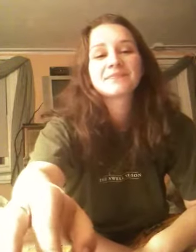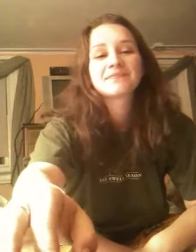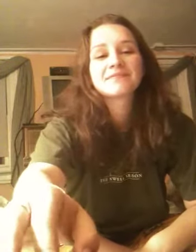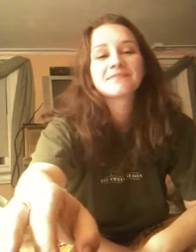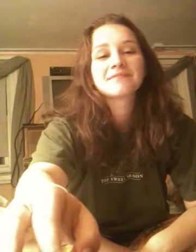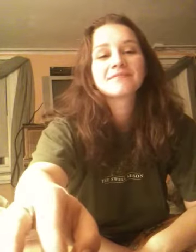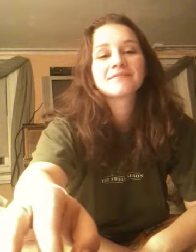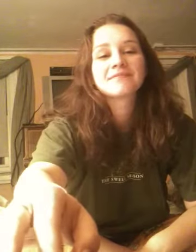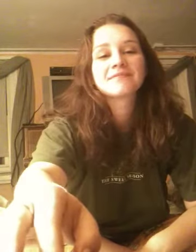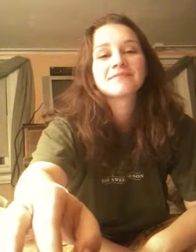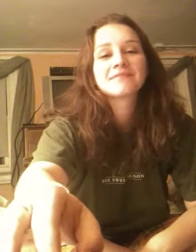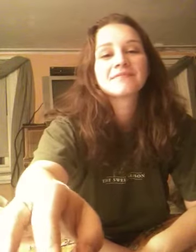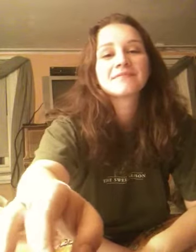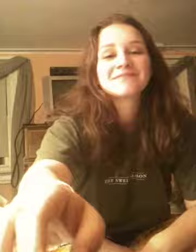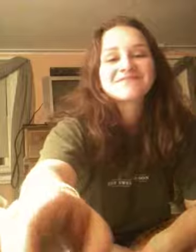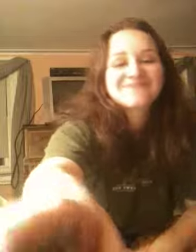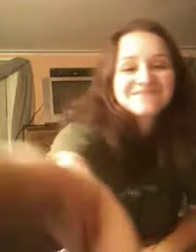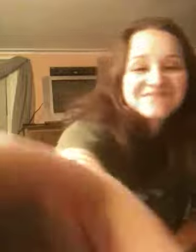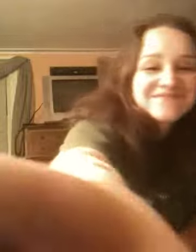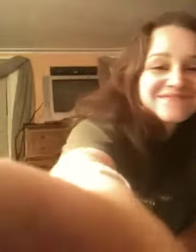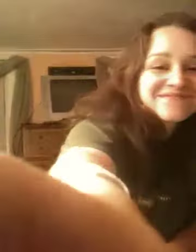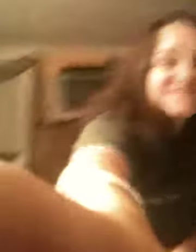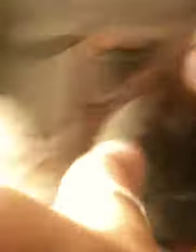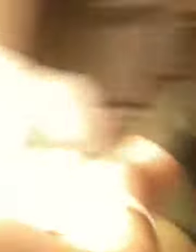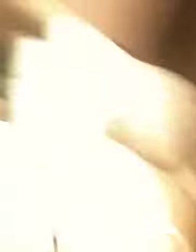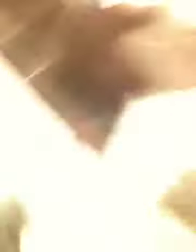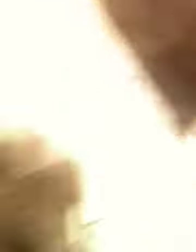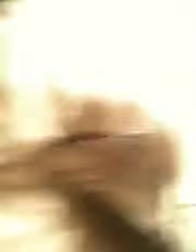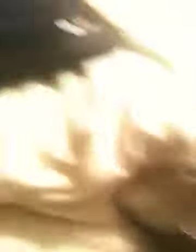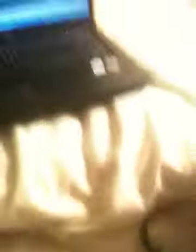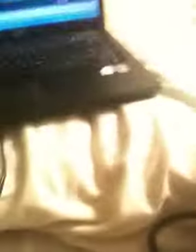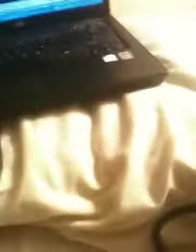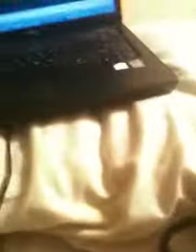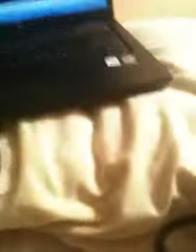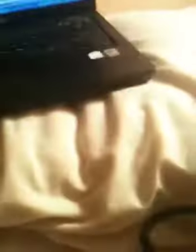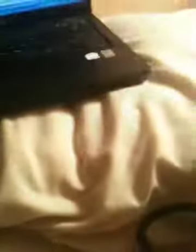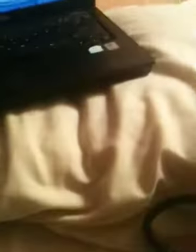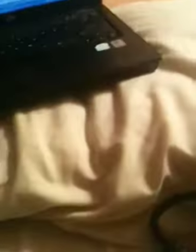How am I? How am How came you? I How can How can I be?" you.